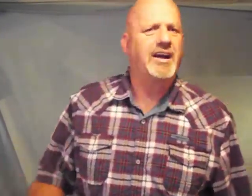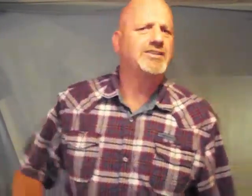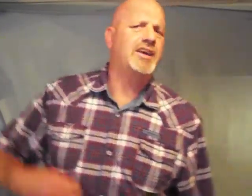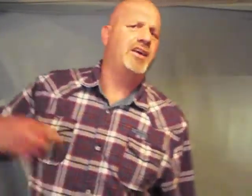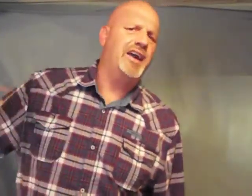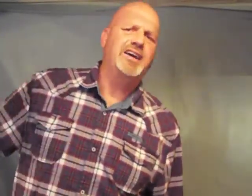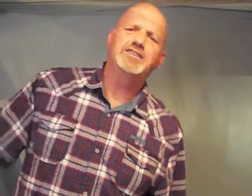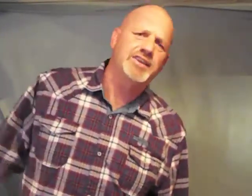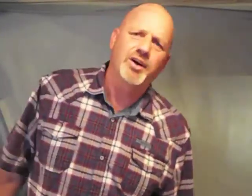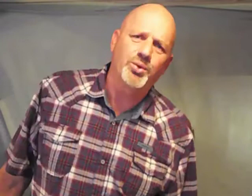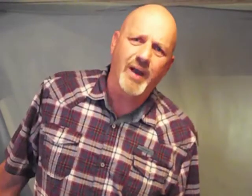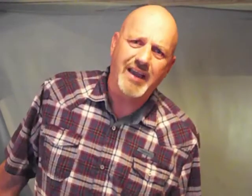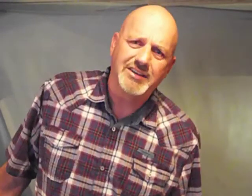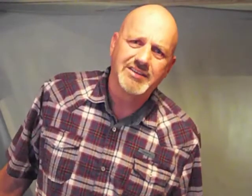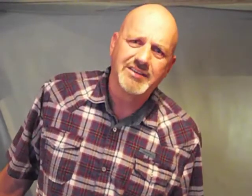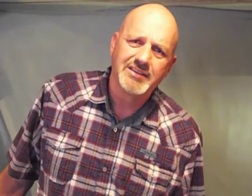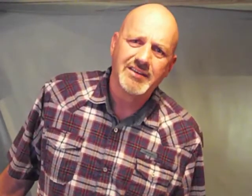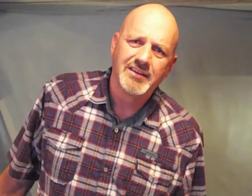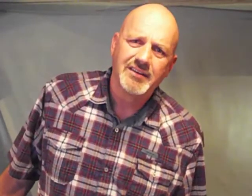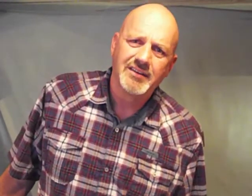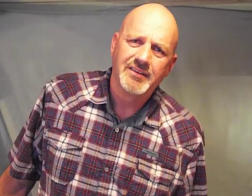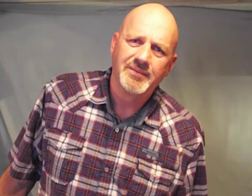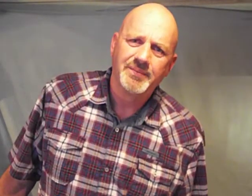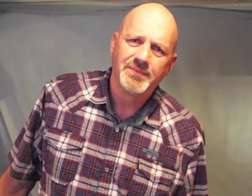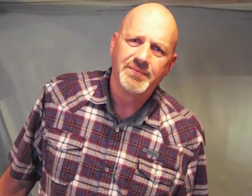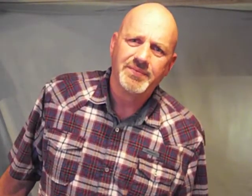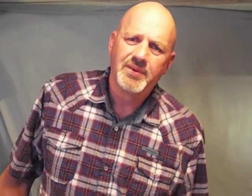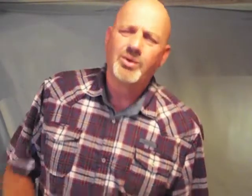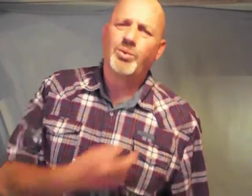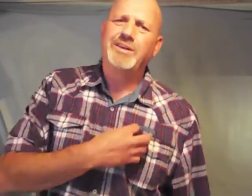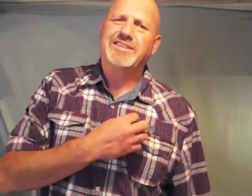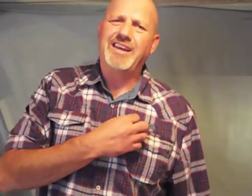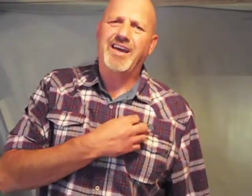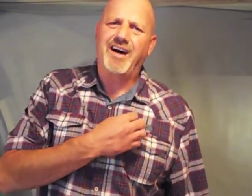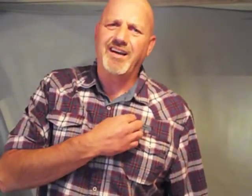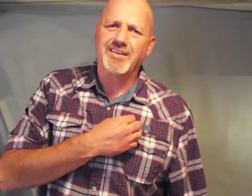there is no race we see the heart